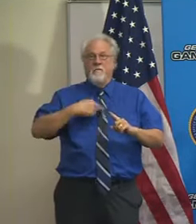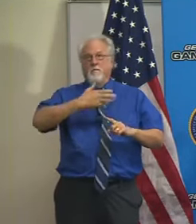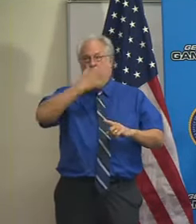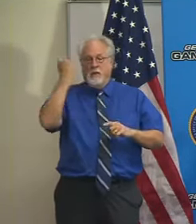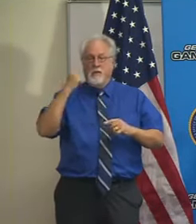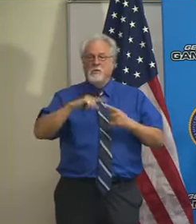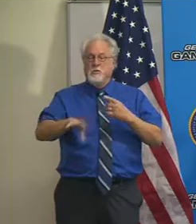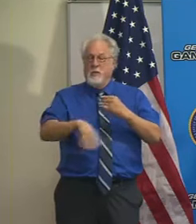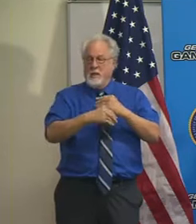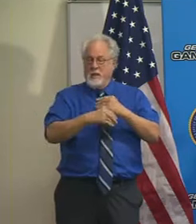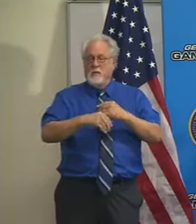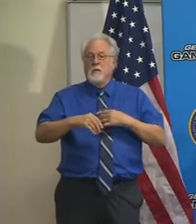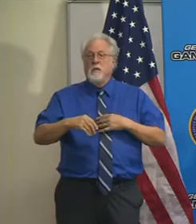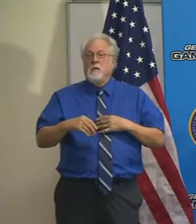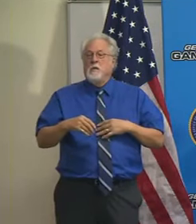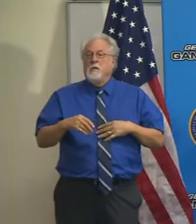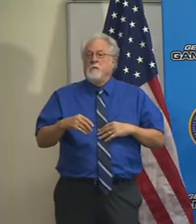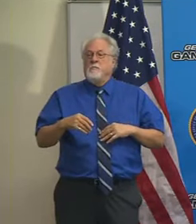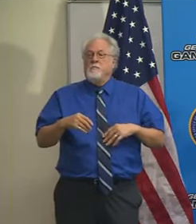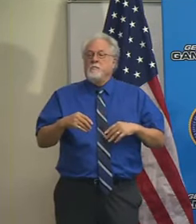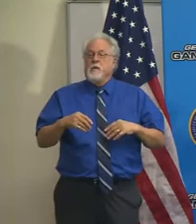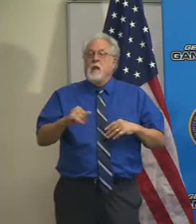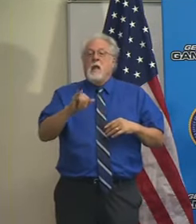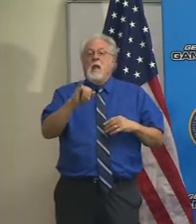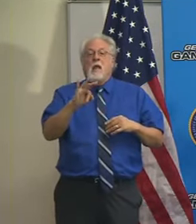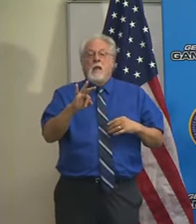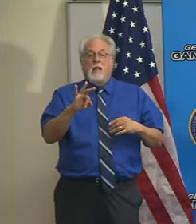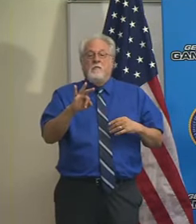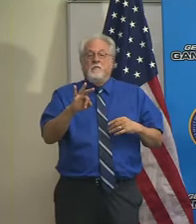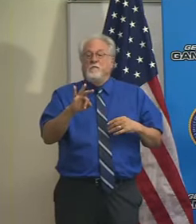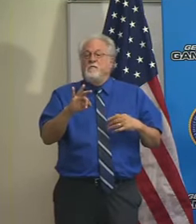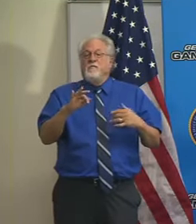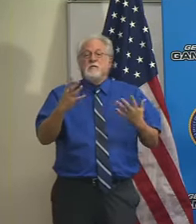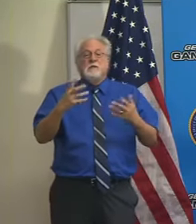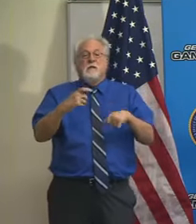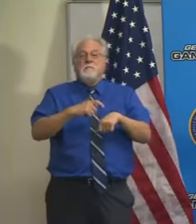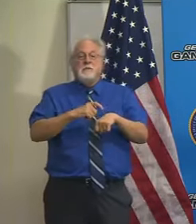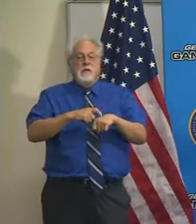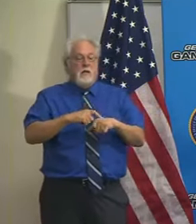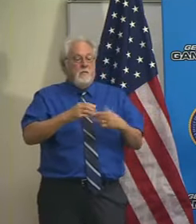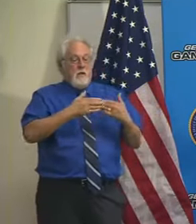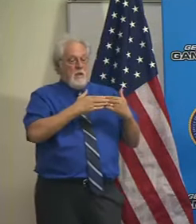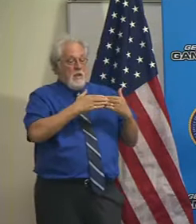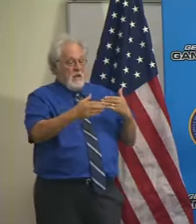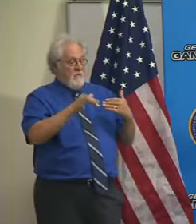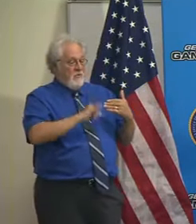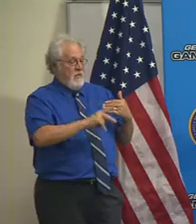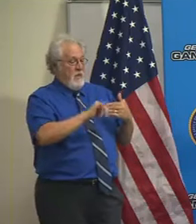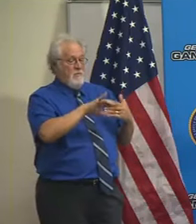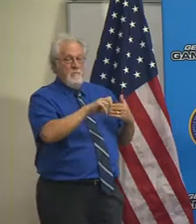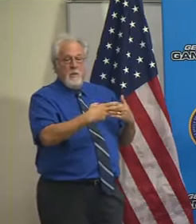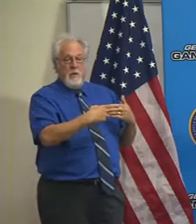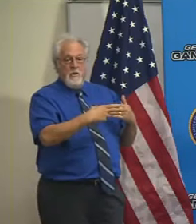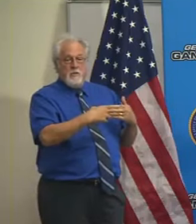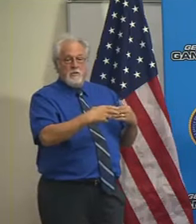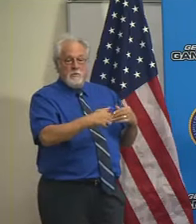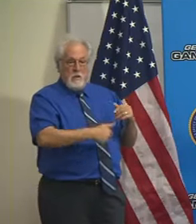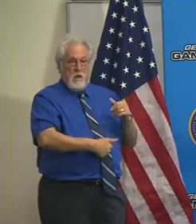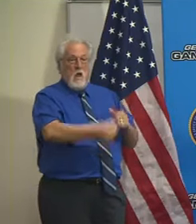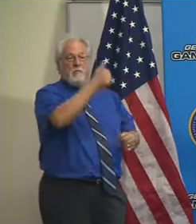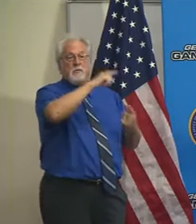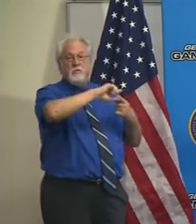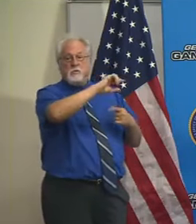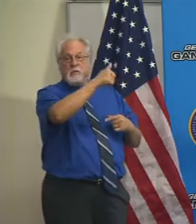come back and add to that is, if at some point subsequent to that, that parish gets to 10